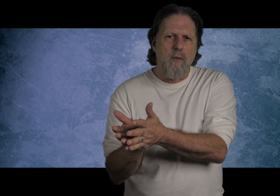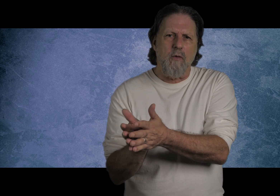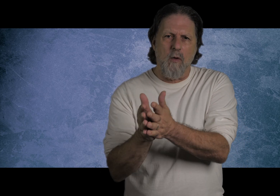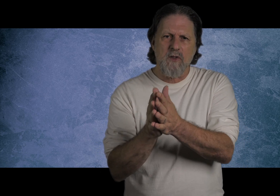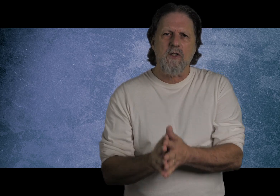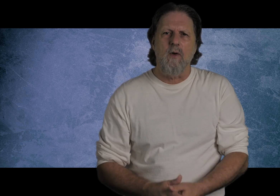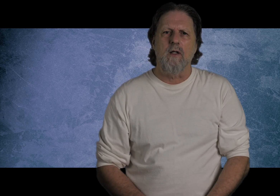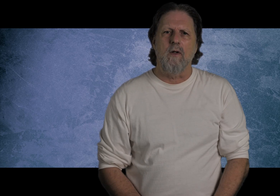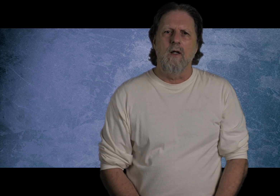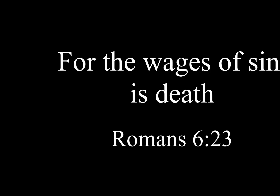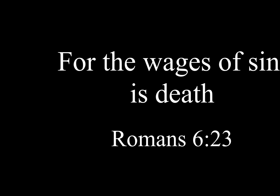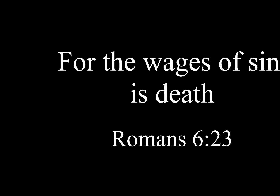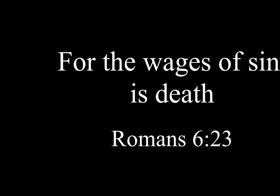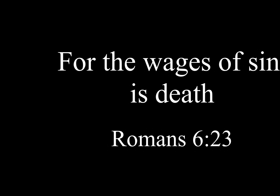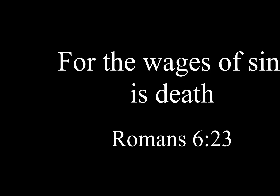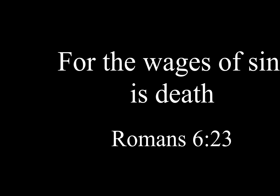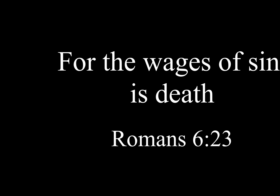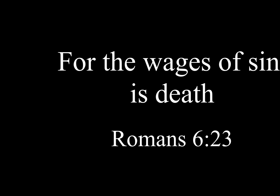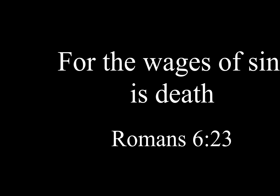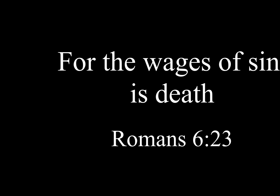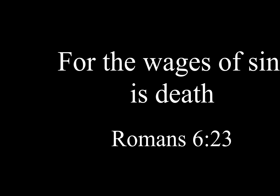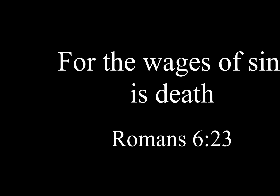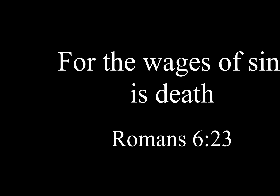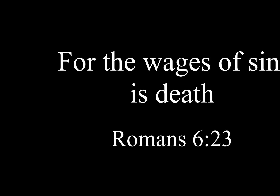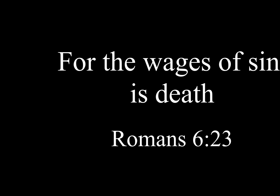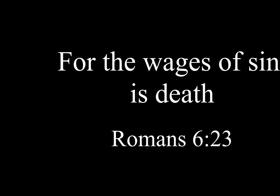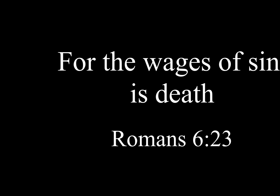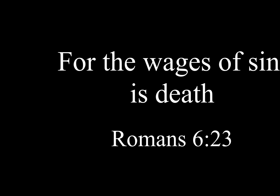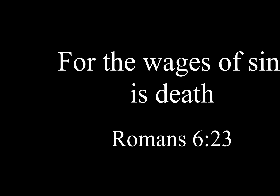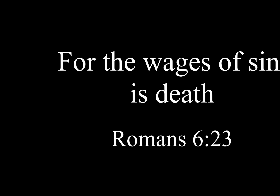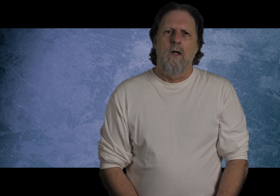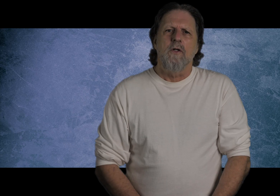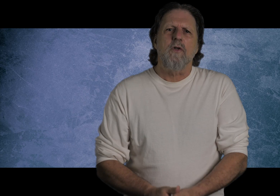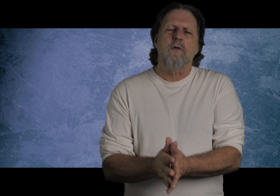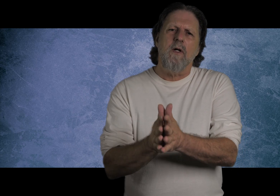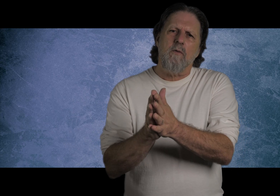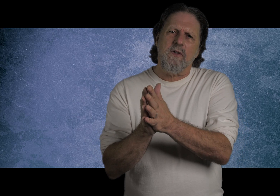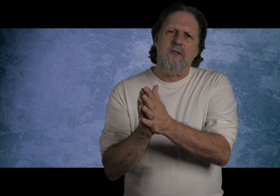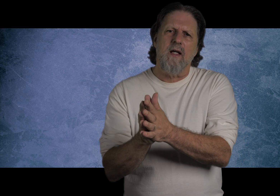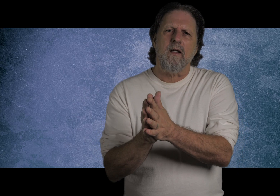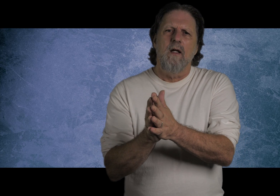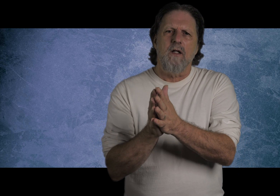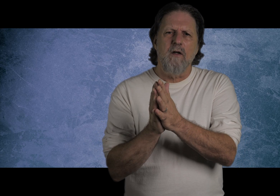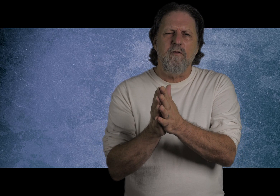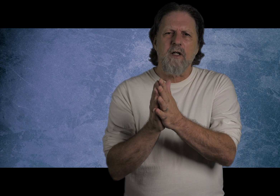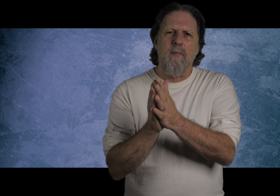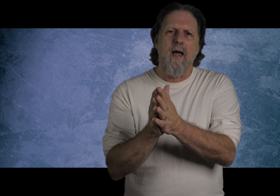trouble. Romans 6.23, For the wages of sin is death or hell. So the Spirit was sent to convict man